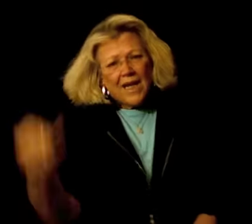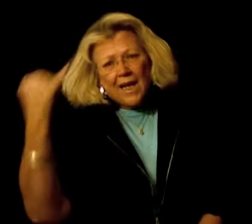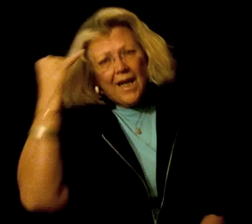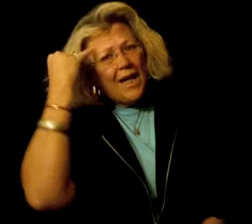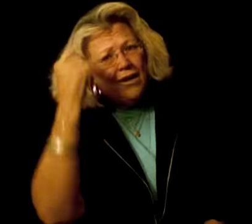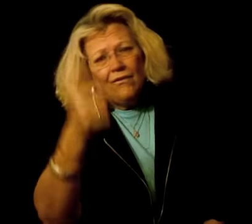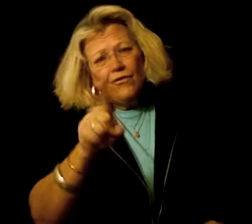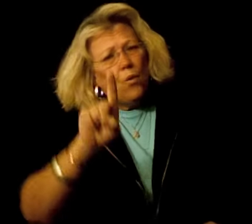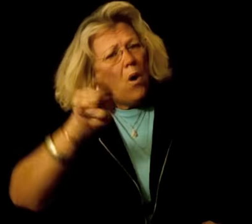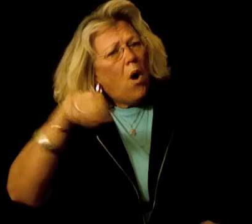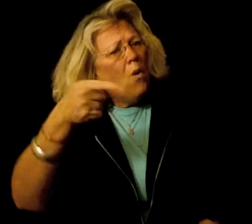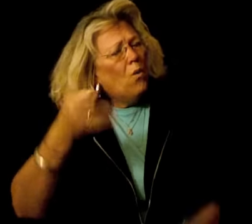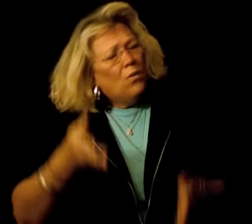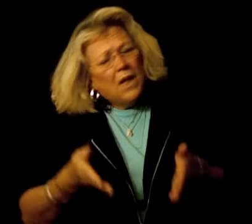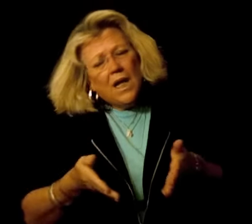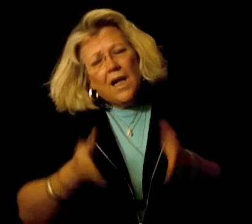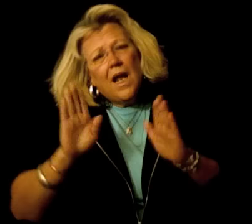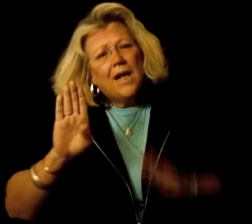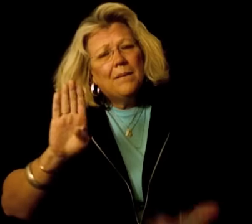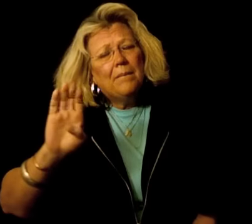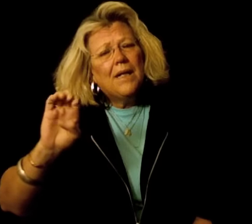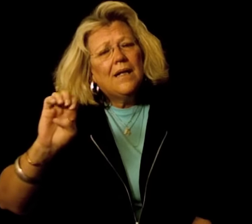if you'd only let it be.